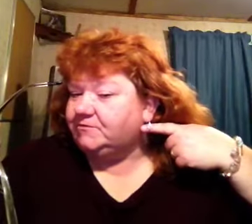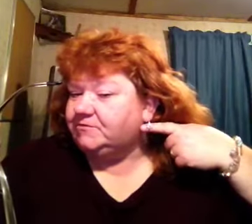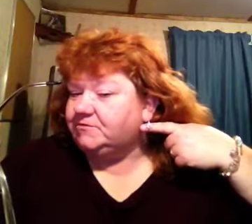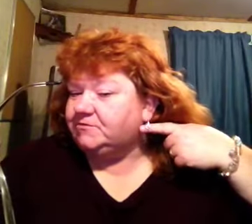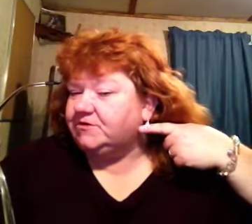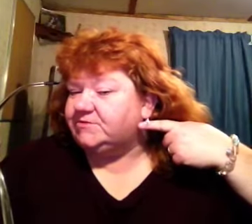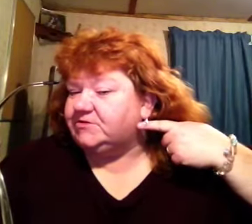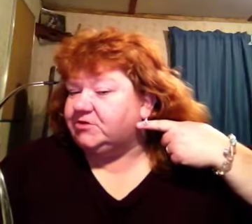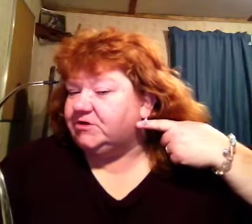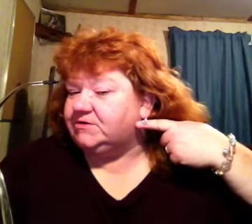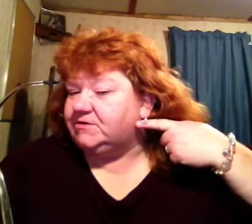Christmas trees.